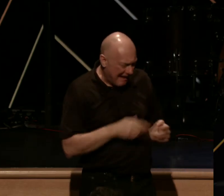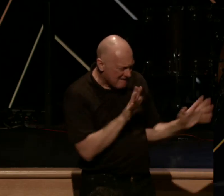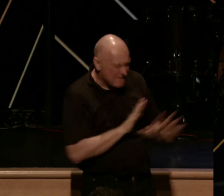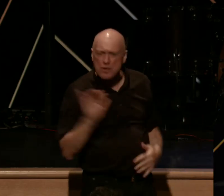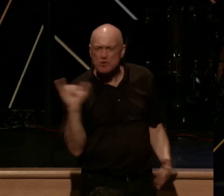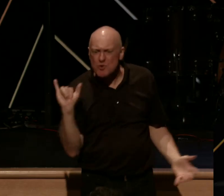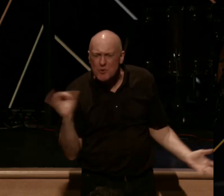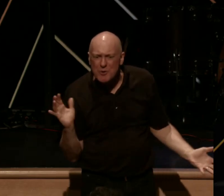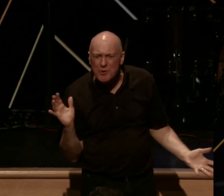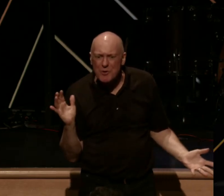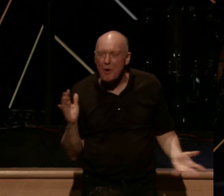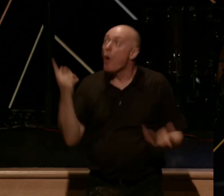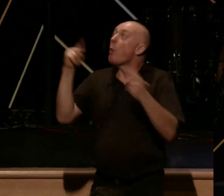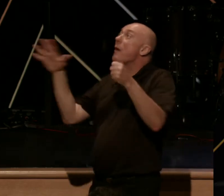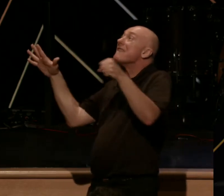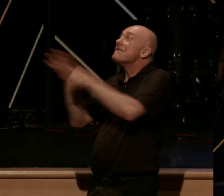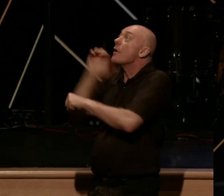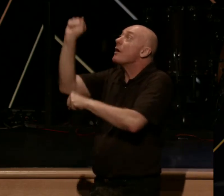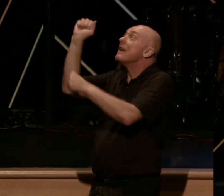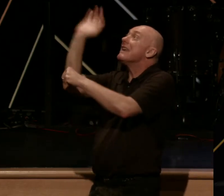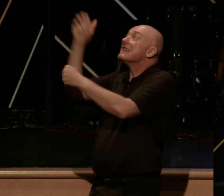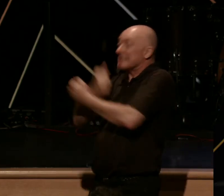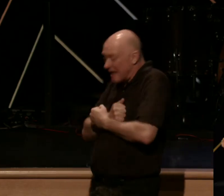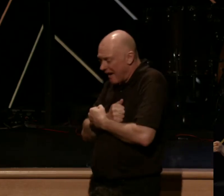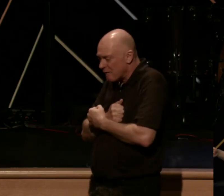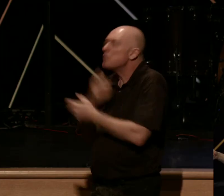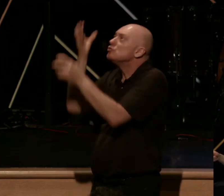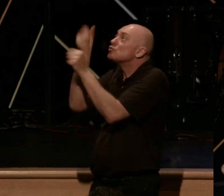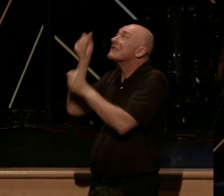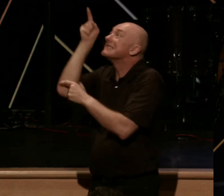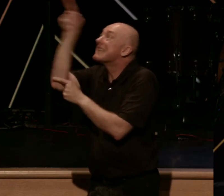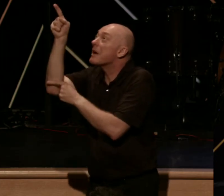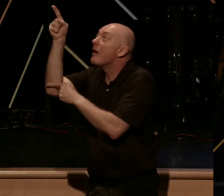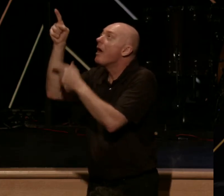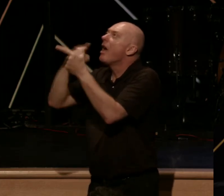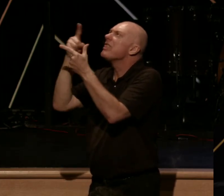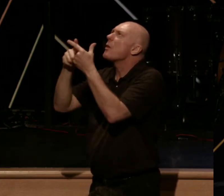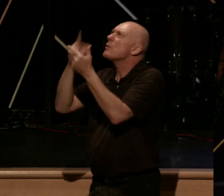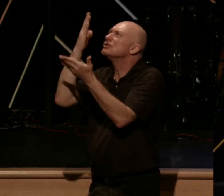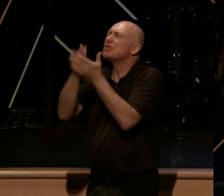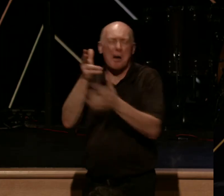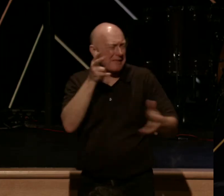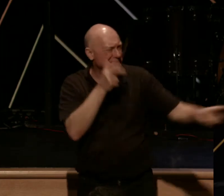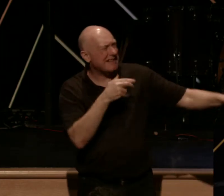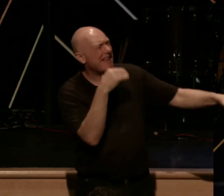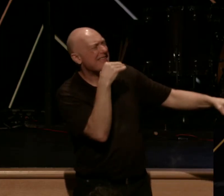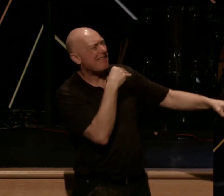filled with his love, we place our trust in him and we stop listening to the lies of the evil one.